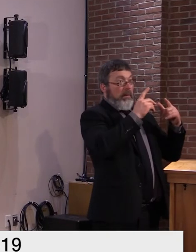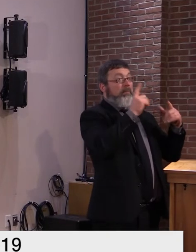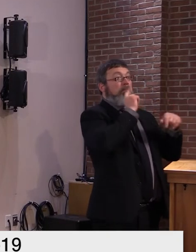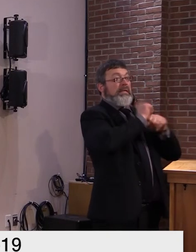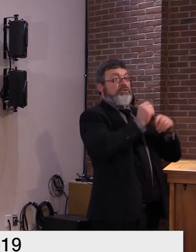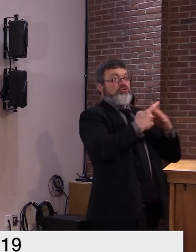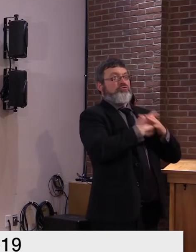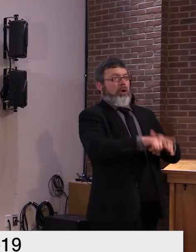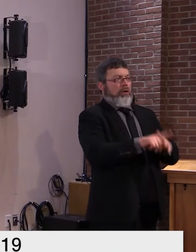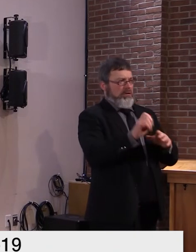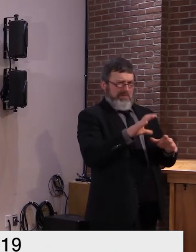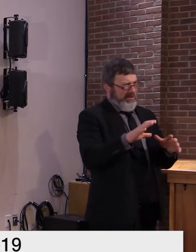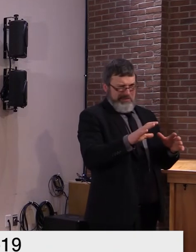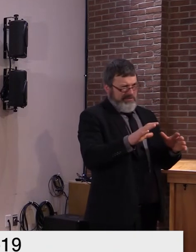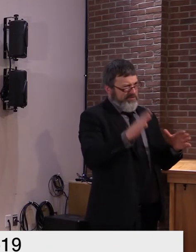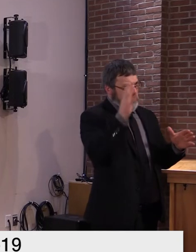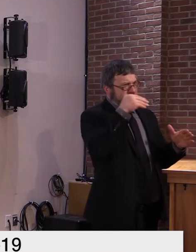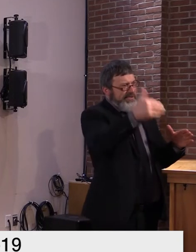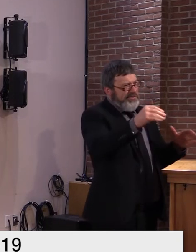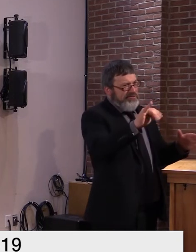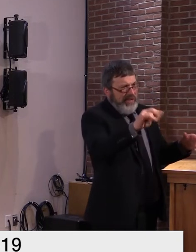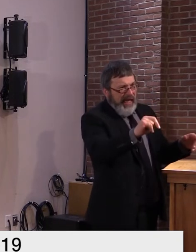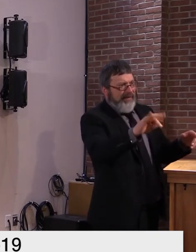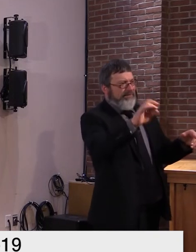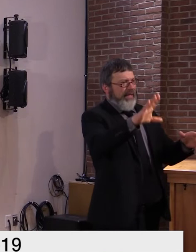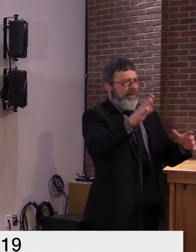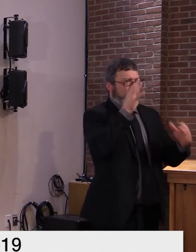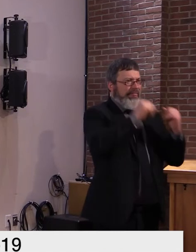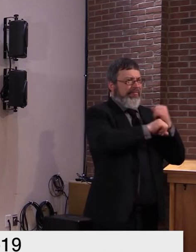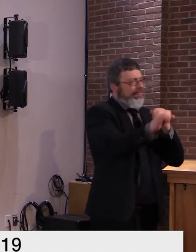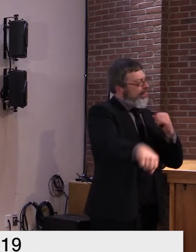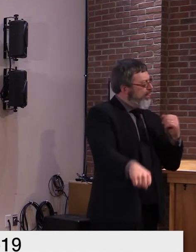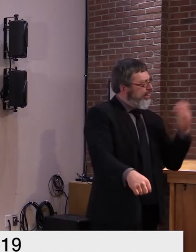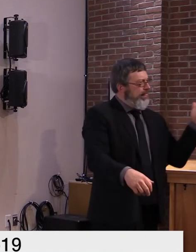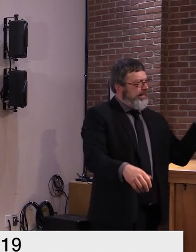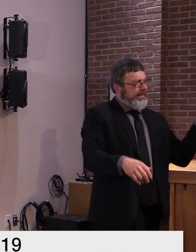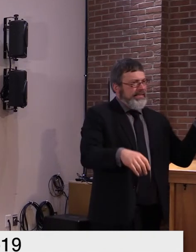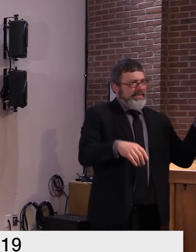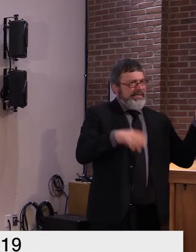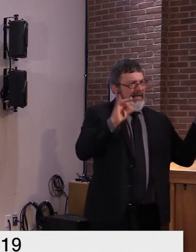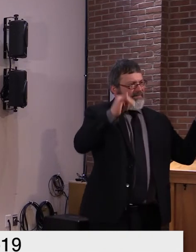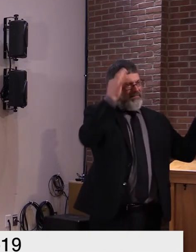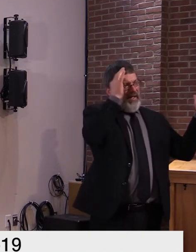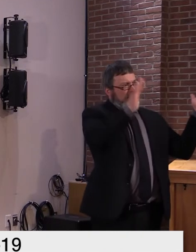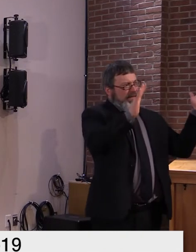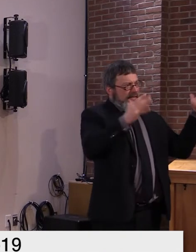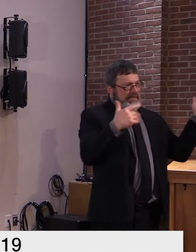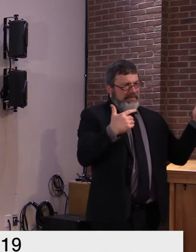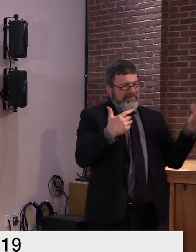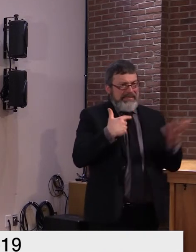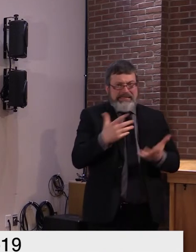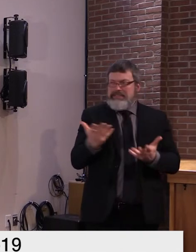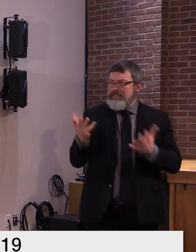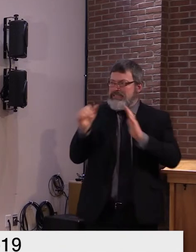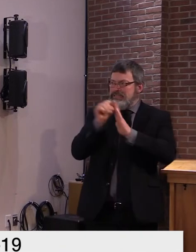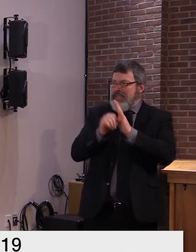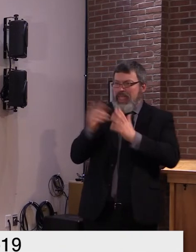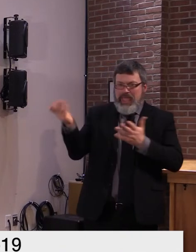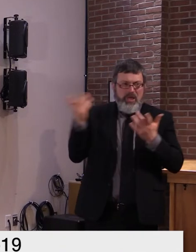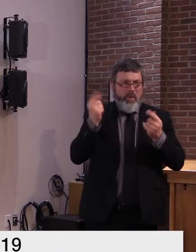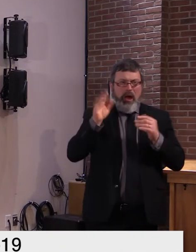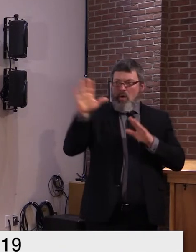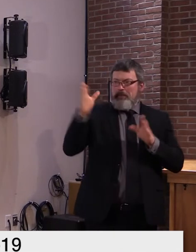to get to people um is there any provision for people i noticed that there wasn't in the latest